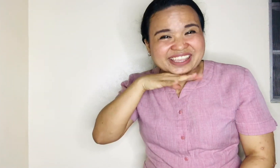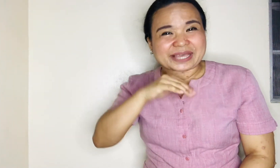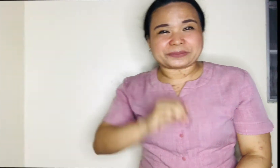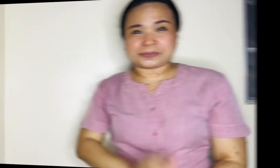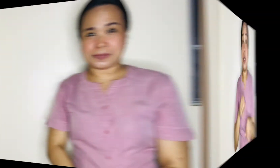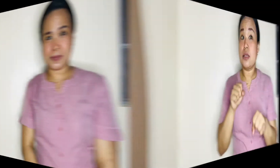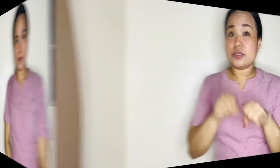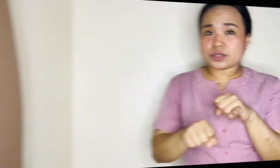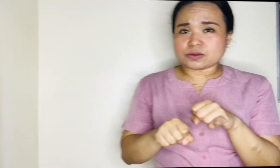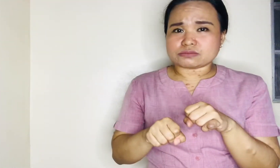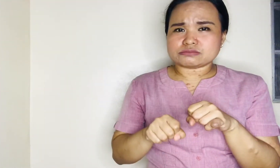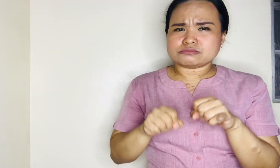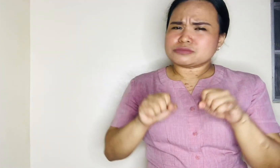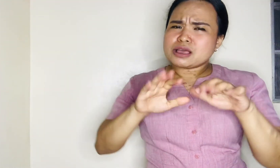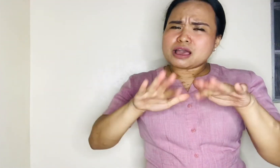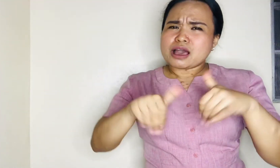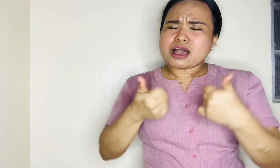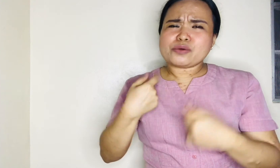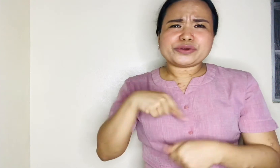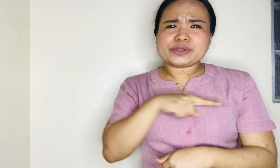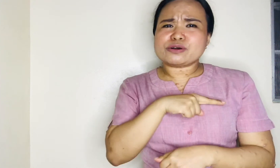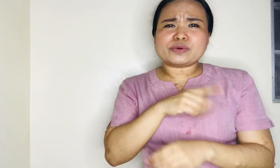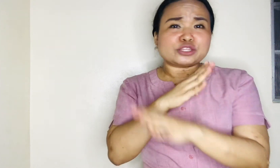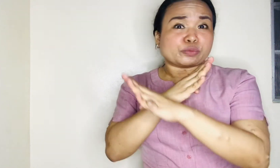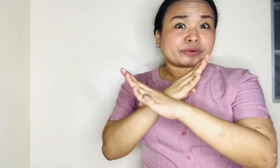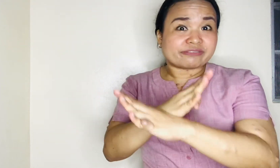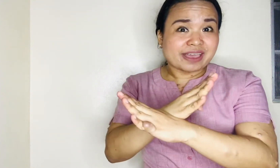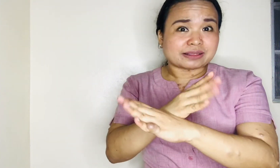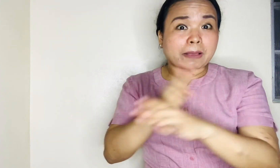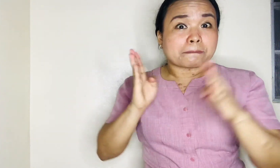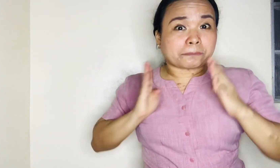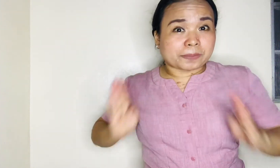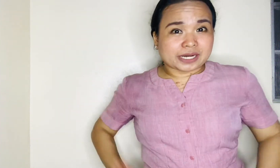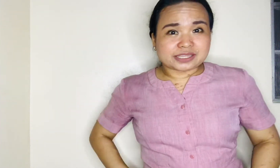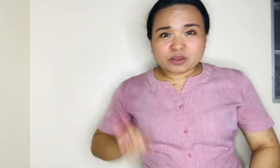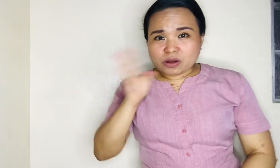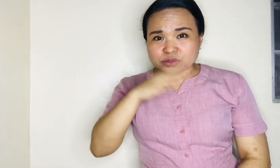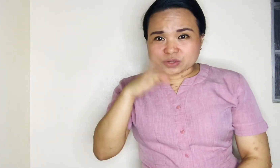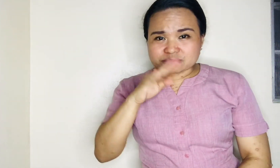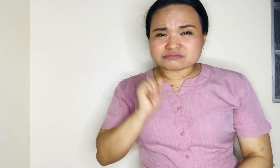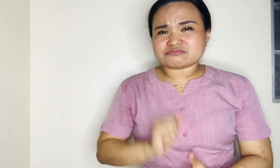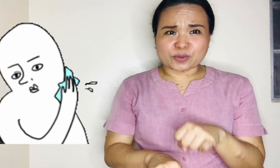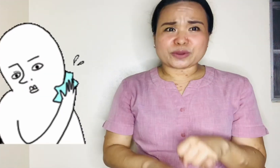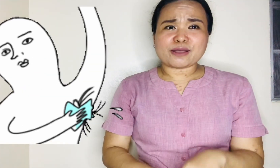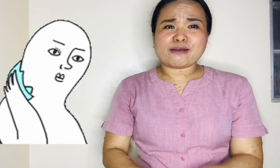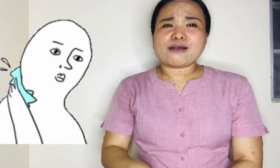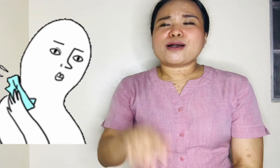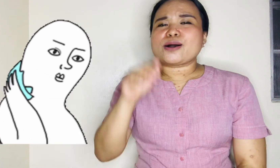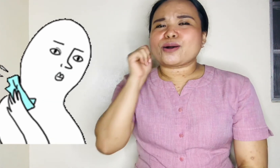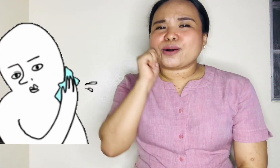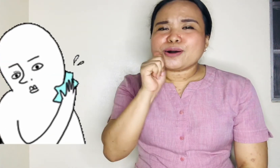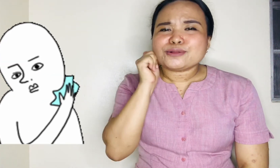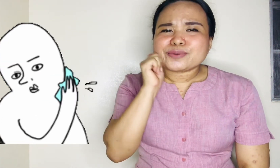so how are we going to prevent body odor always